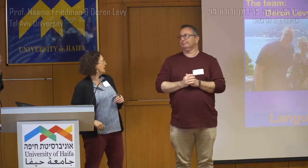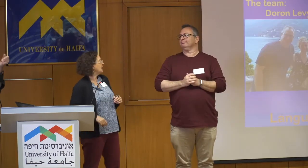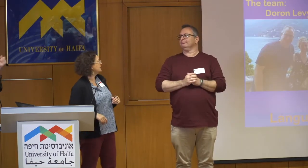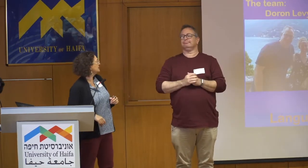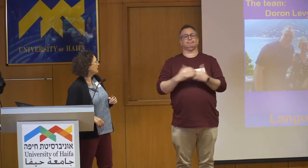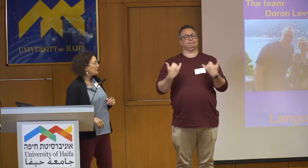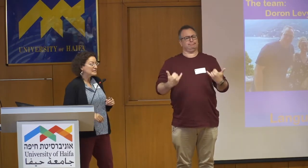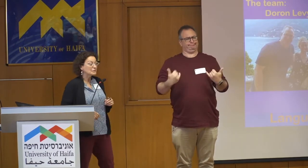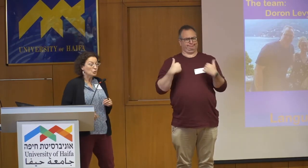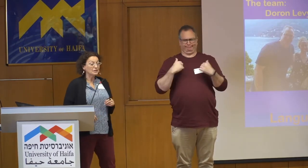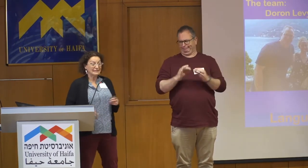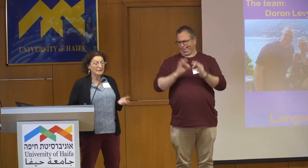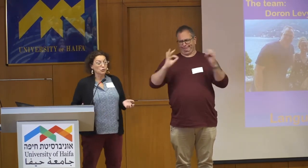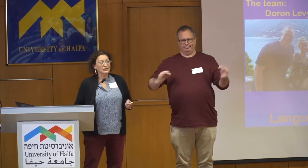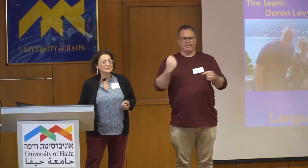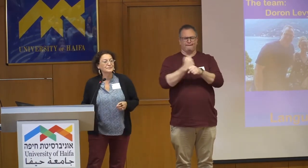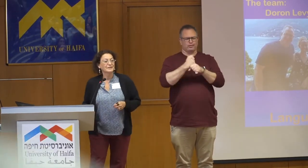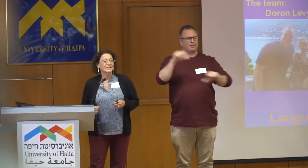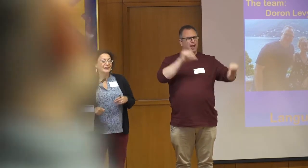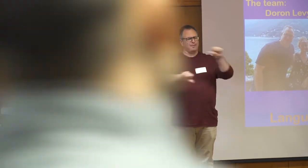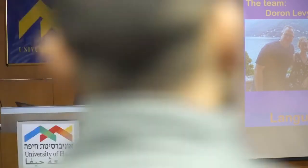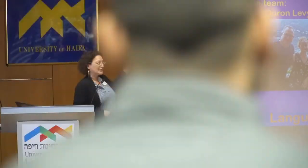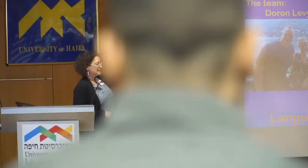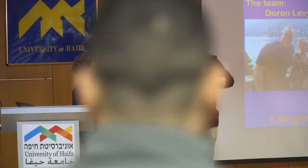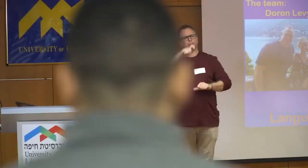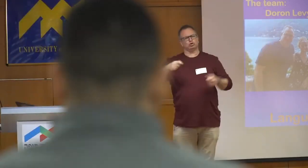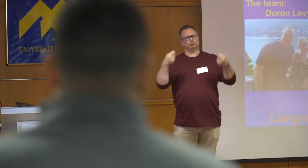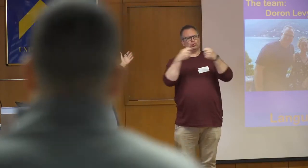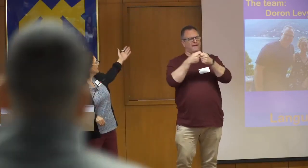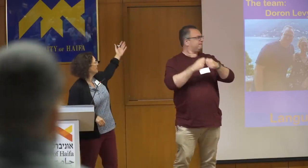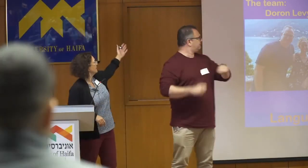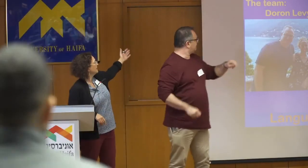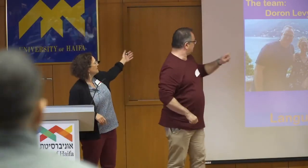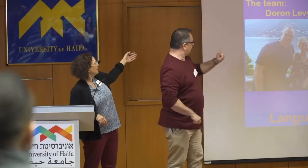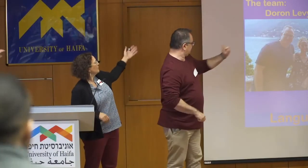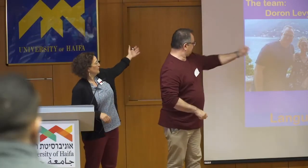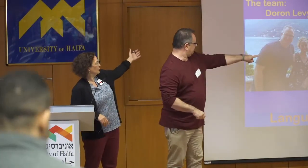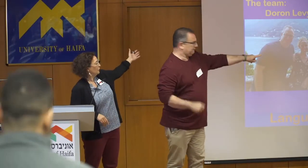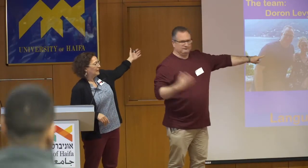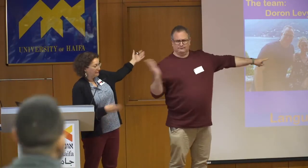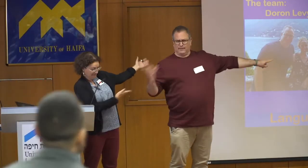Doran this is a teamwork. As you can see here in the team, is Doran Levy.